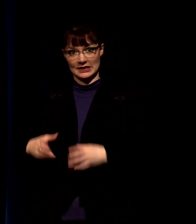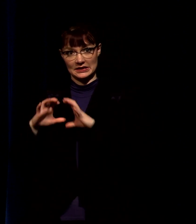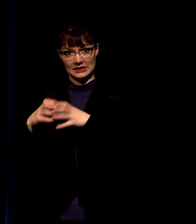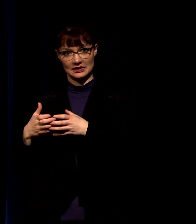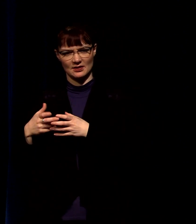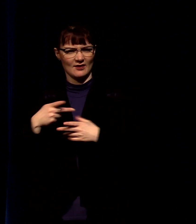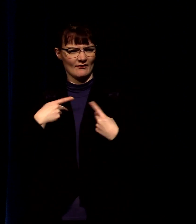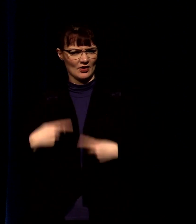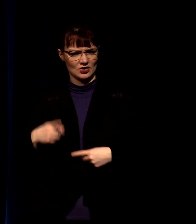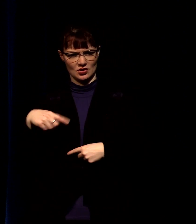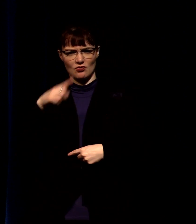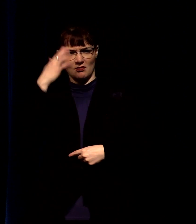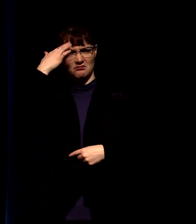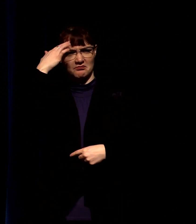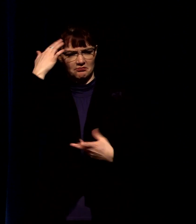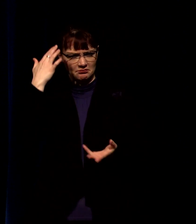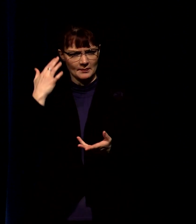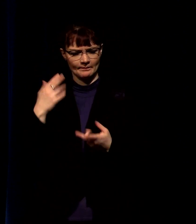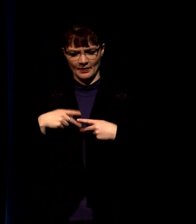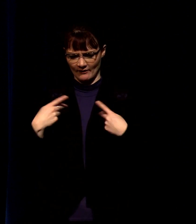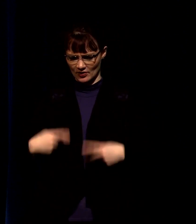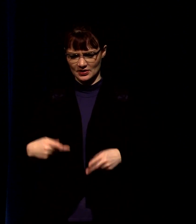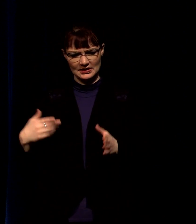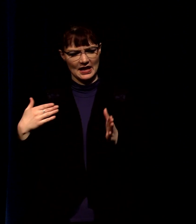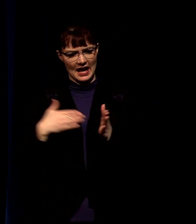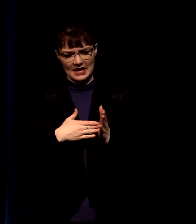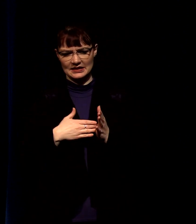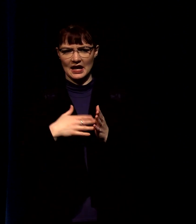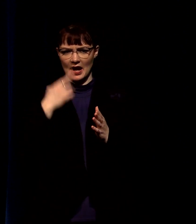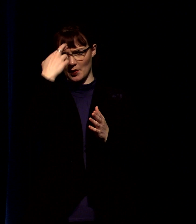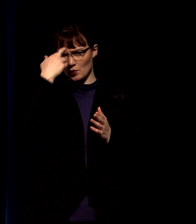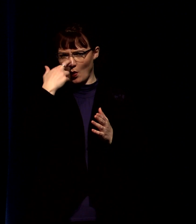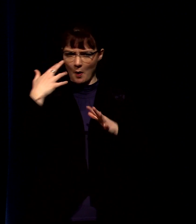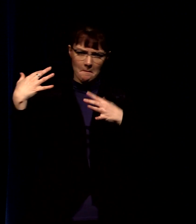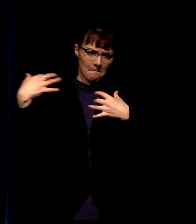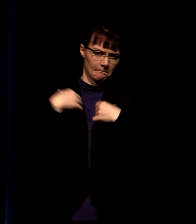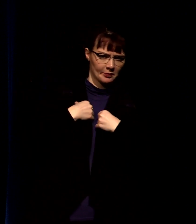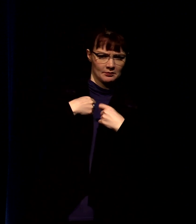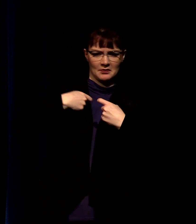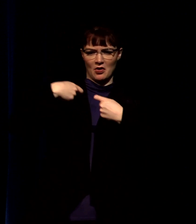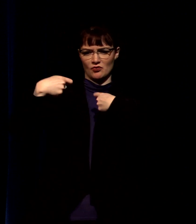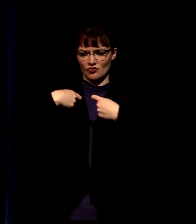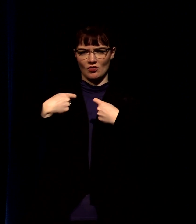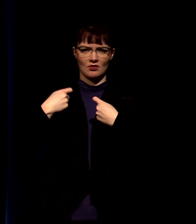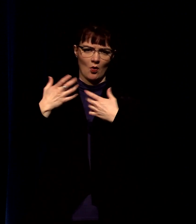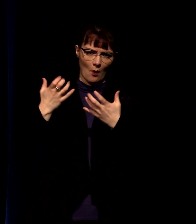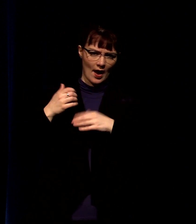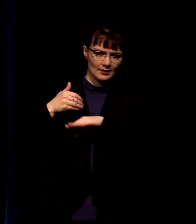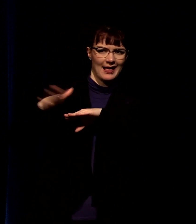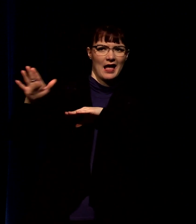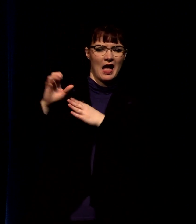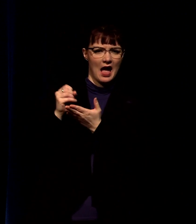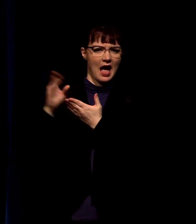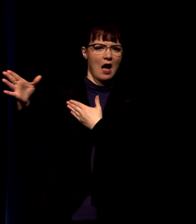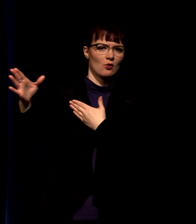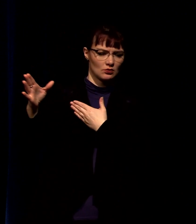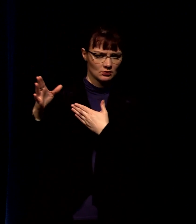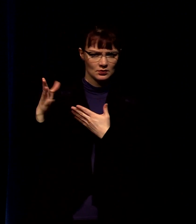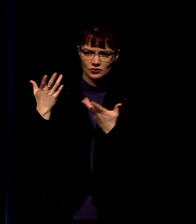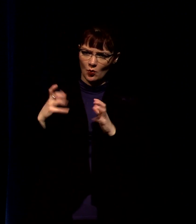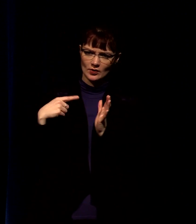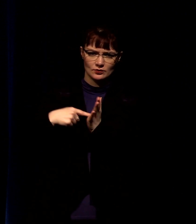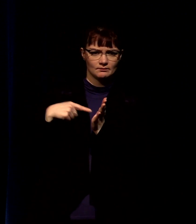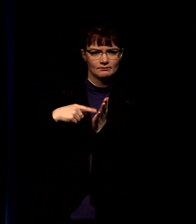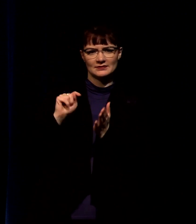familiar with the pharisees the pharisees are totally anti-occupation anti-rome they want them out they don't want to pay these taxes anymore